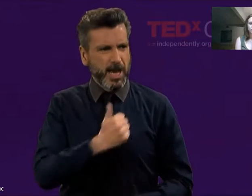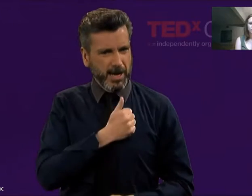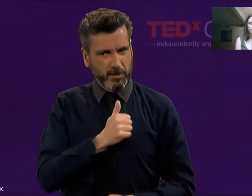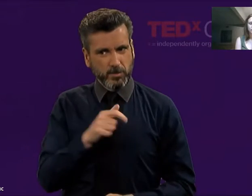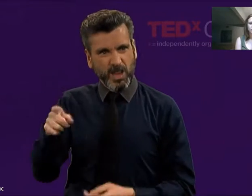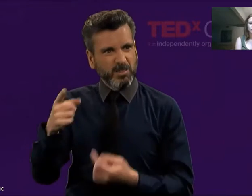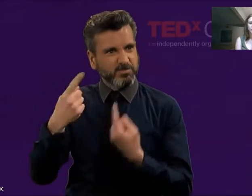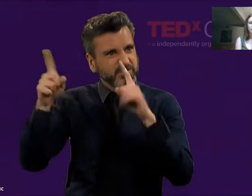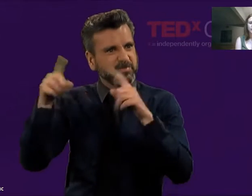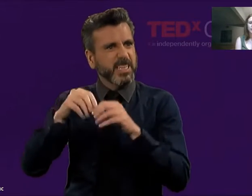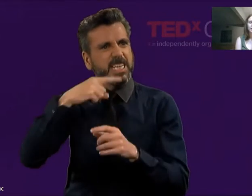We know that.